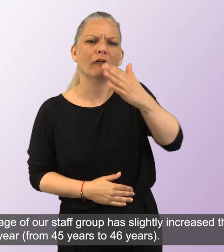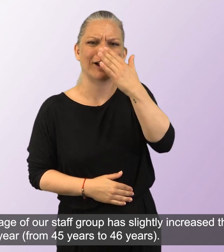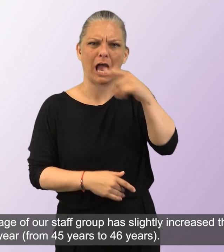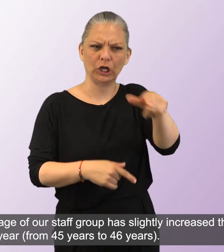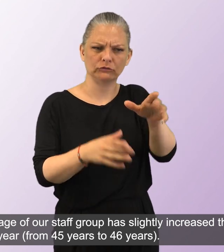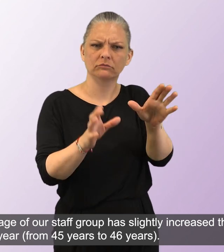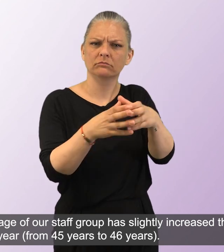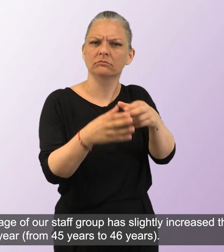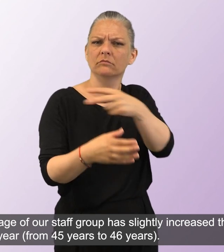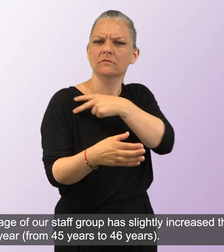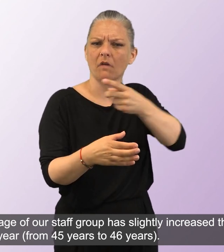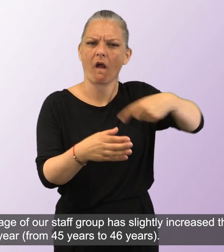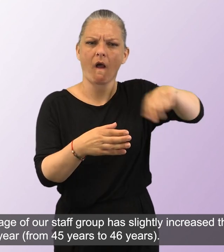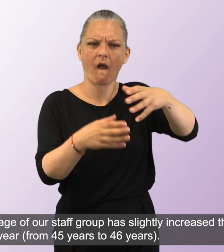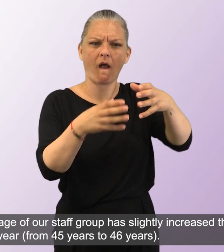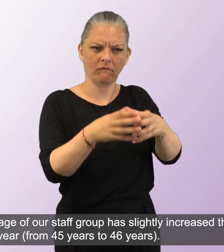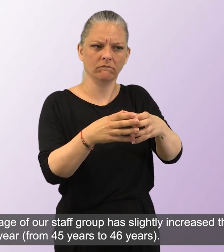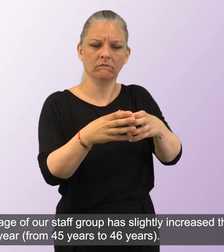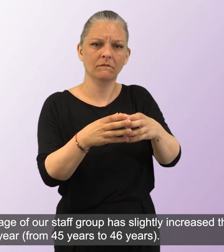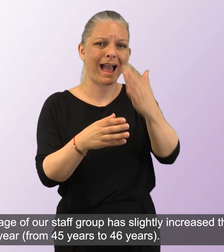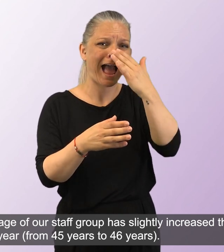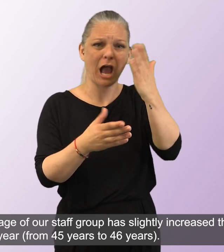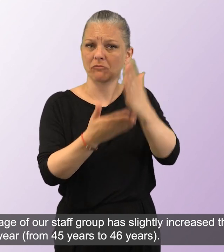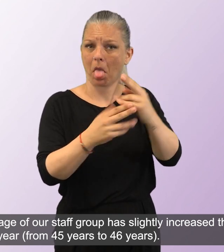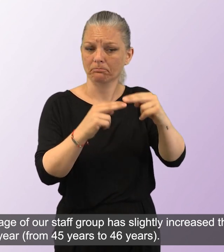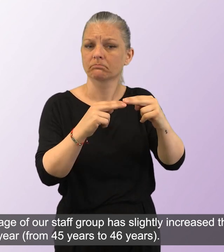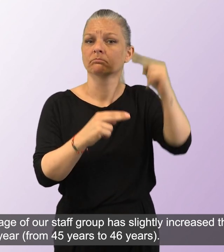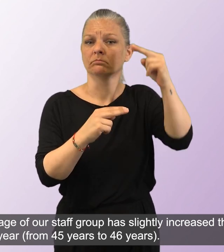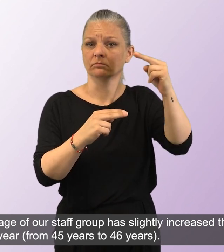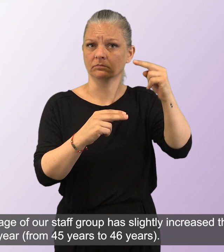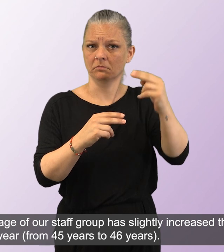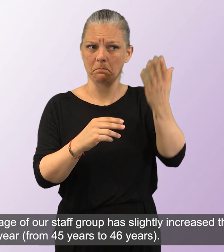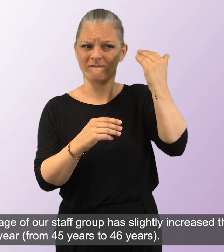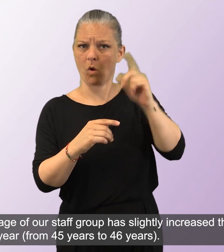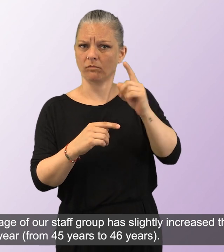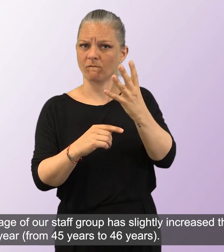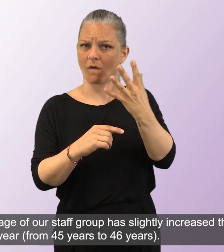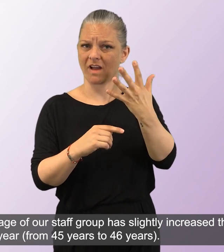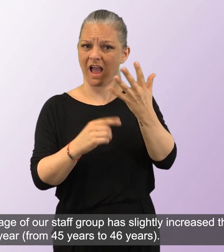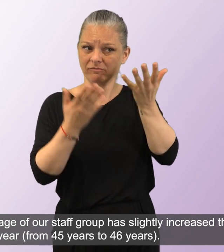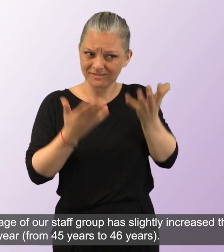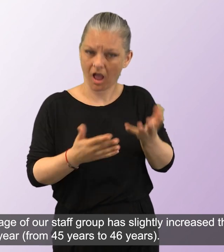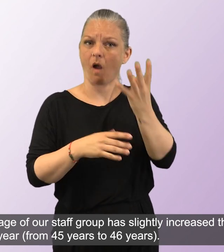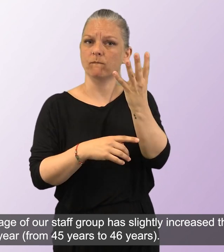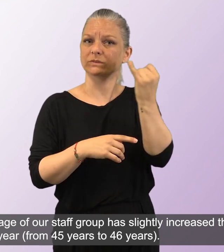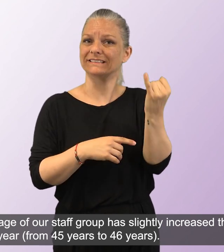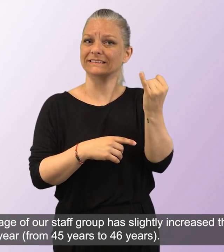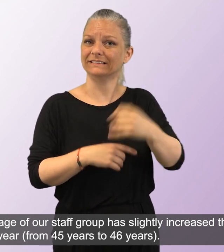The average age of our staff group has slightly increased this year from 45 years to 46 years.